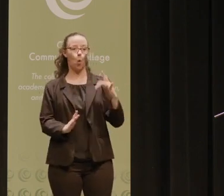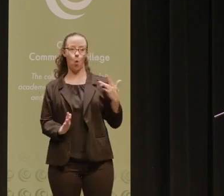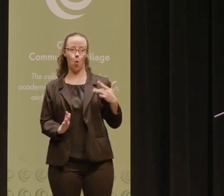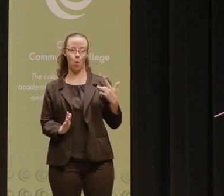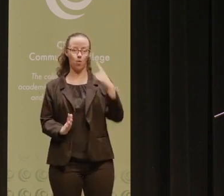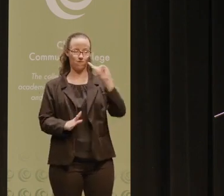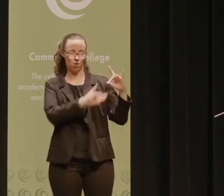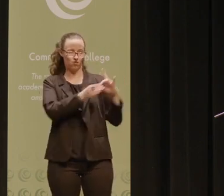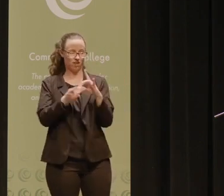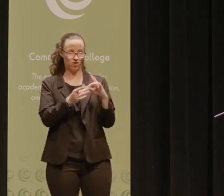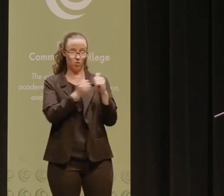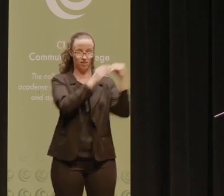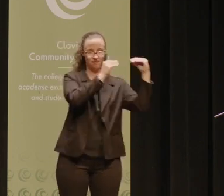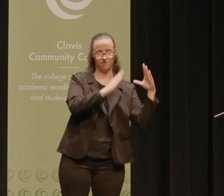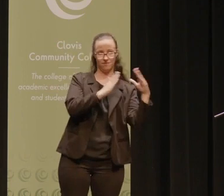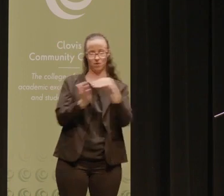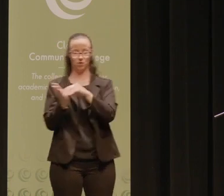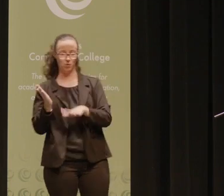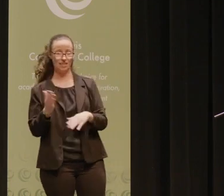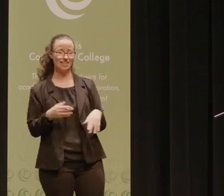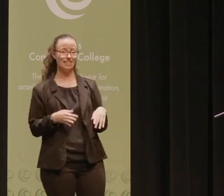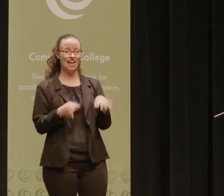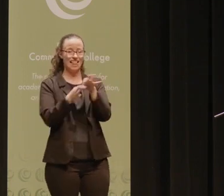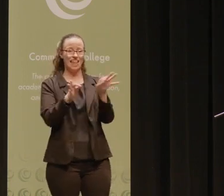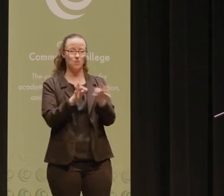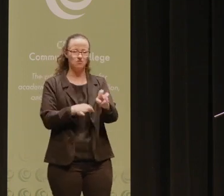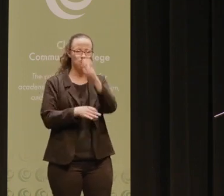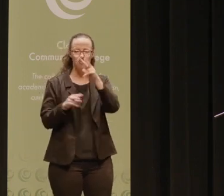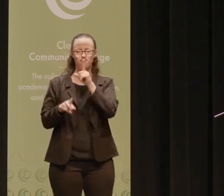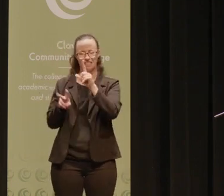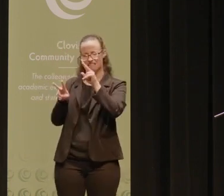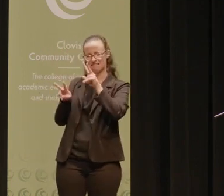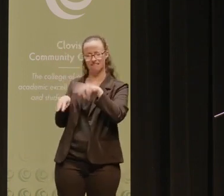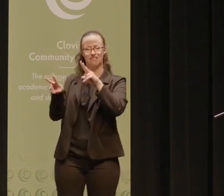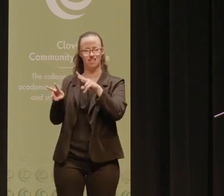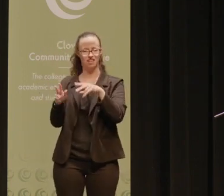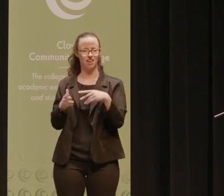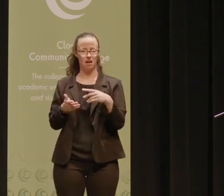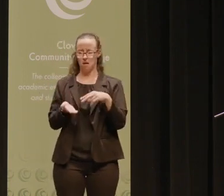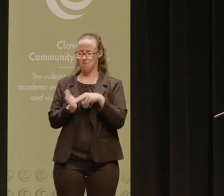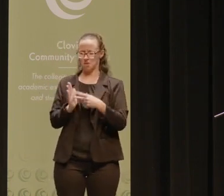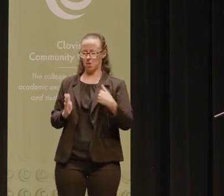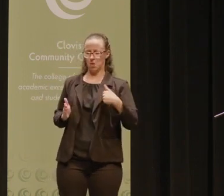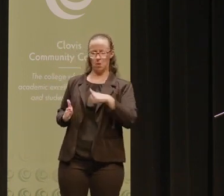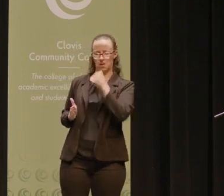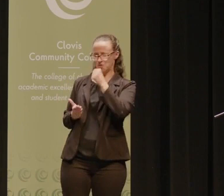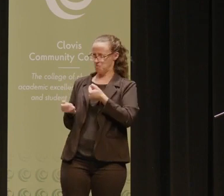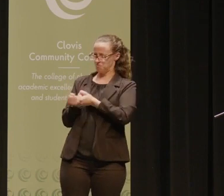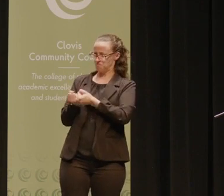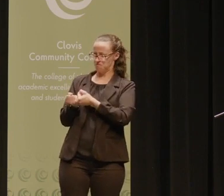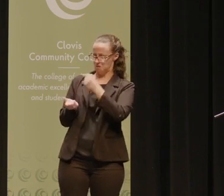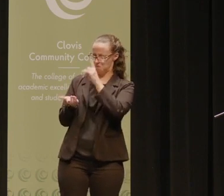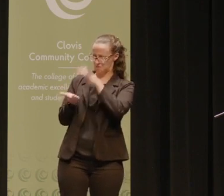will be established between us and our students. Language that is rigid and punitive and suggests to students that we do not believe in them or we don't